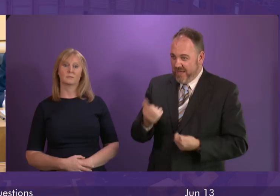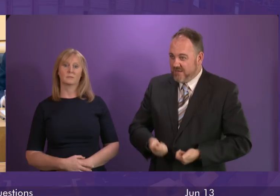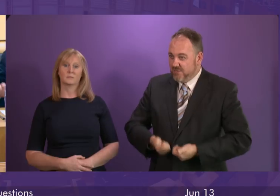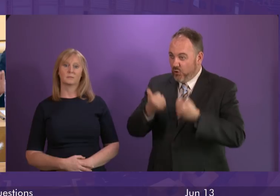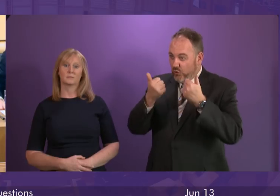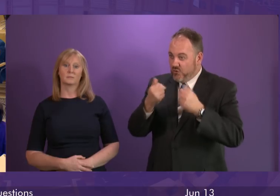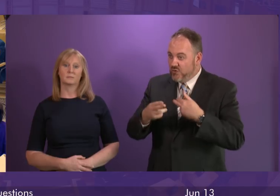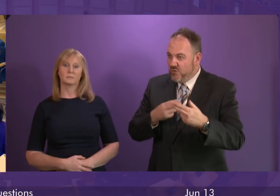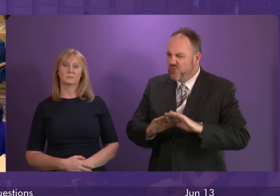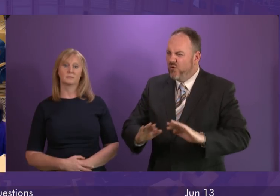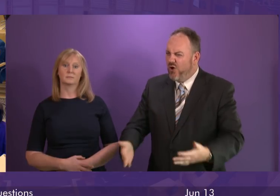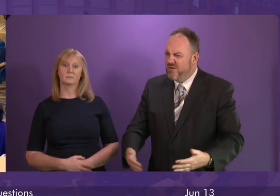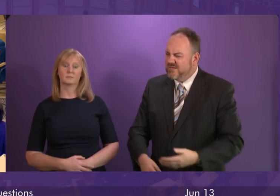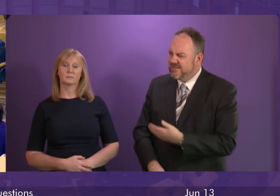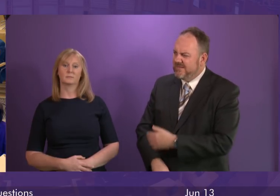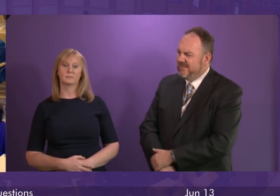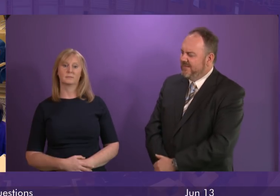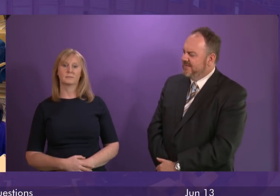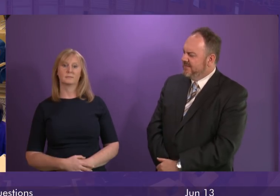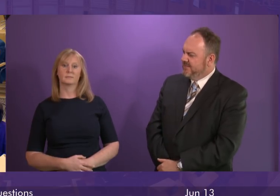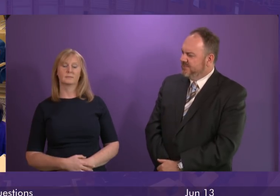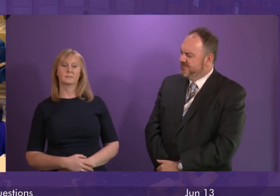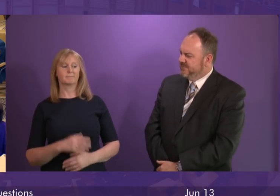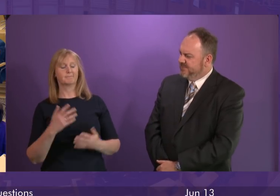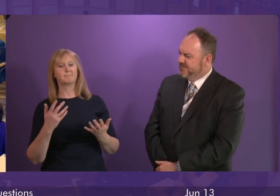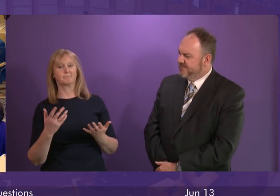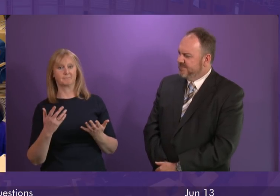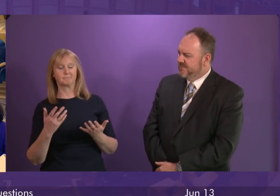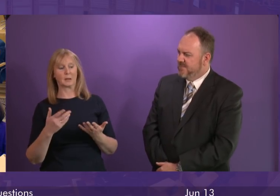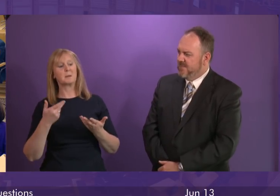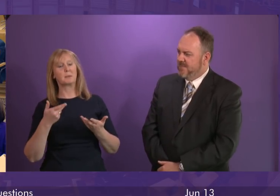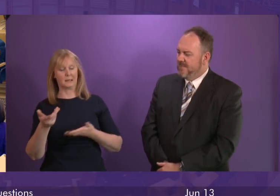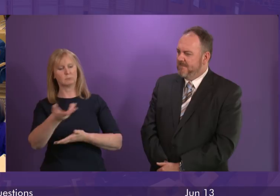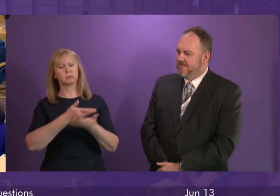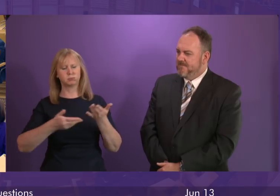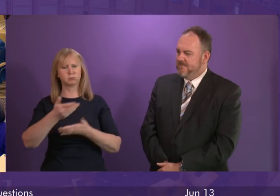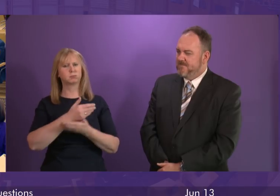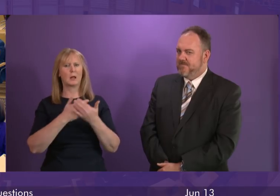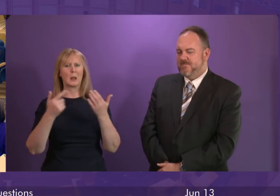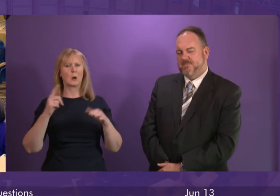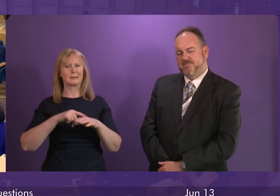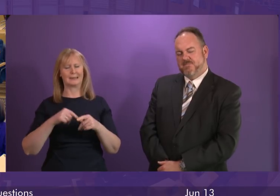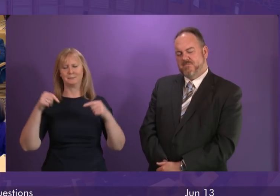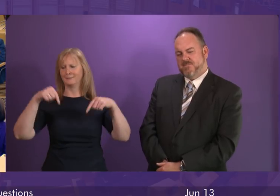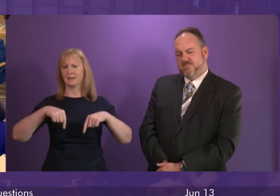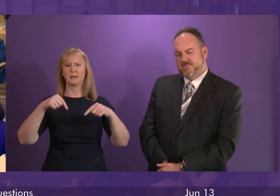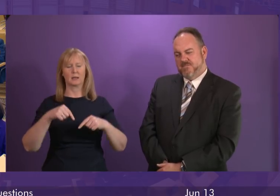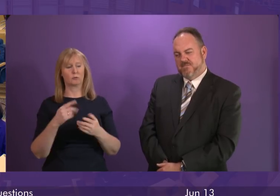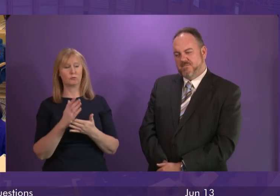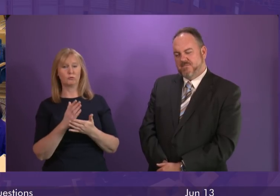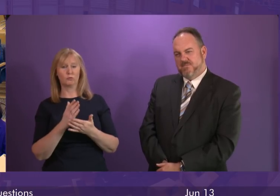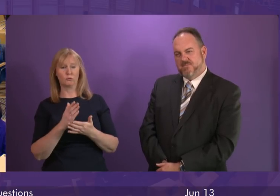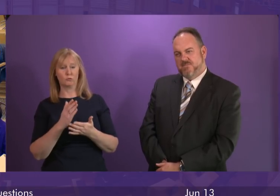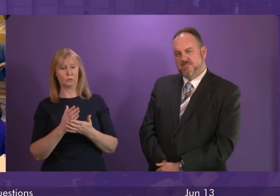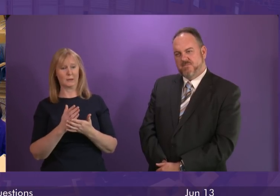choice to the First Minister? The First Minister. As we have discussed many times in this chamber, it is not simply a